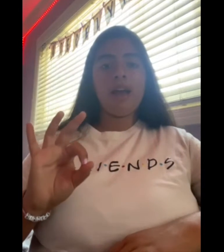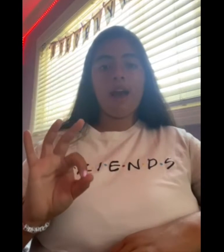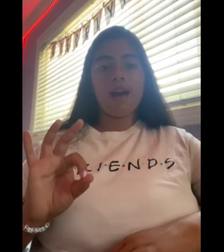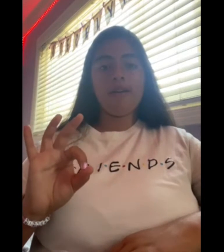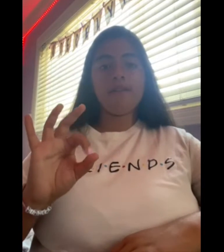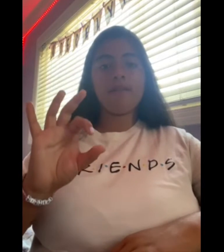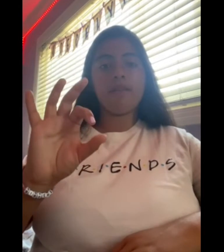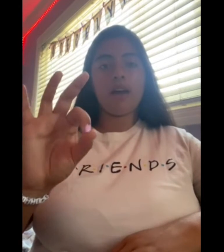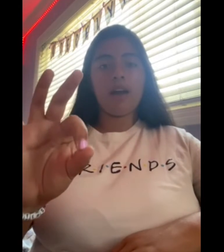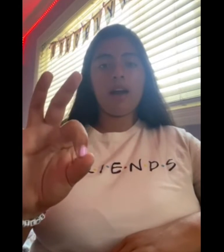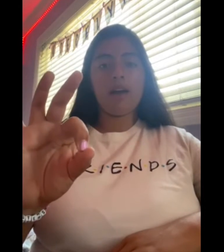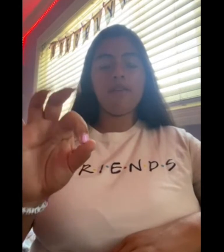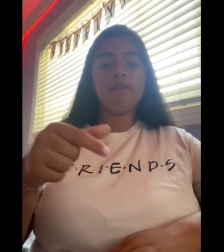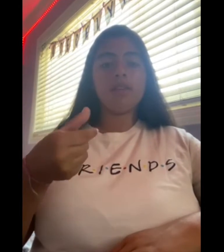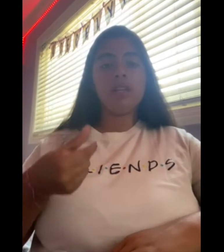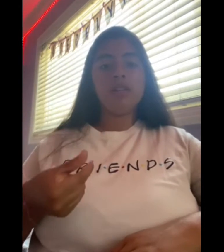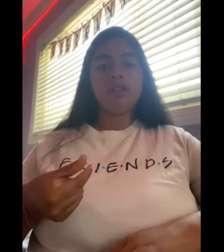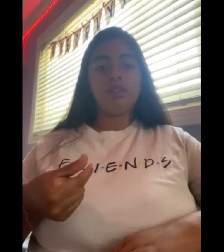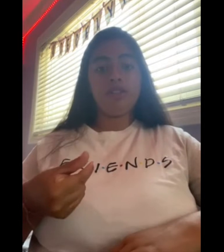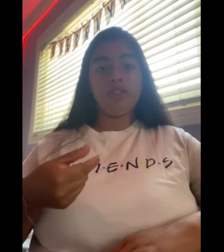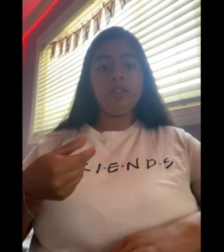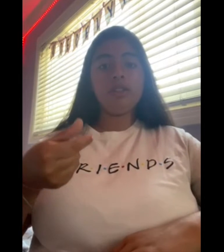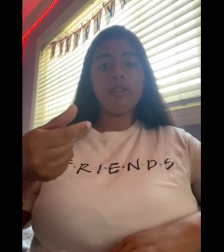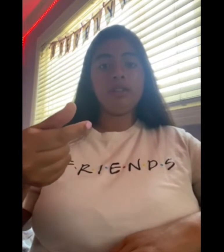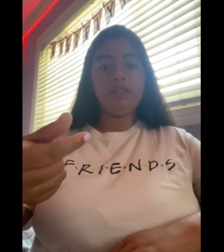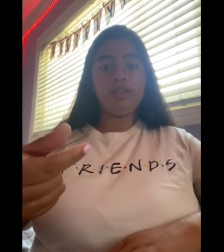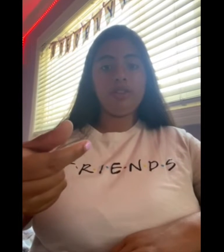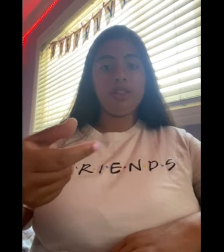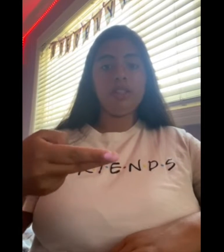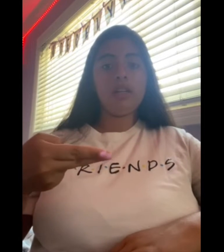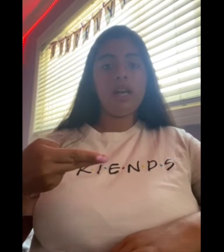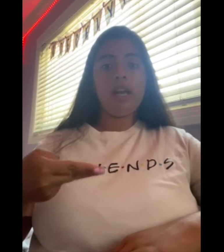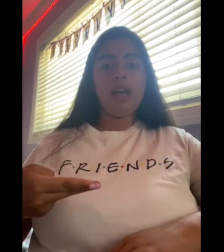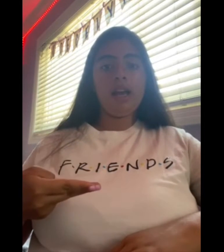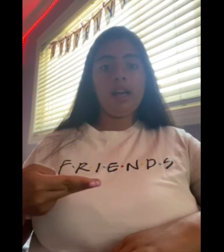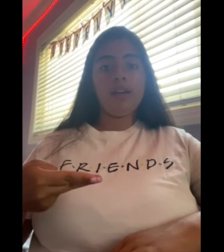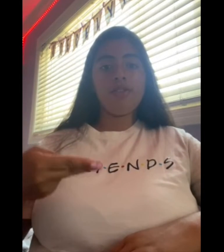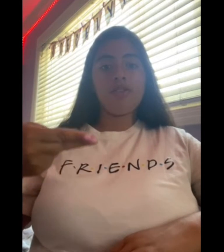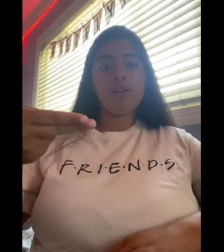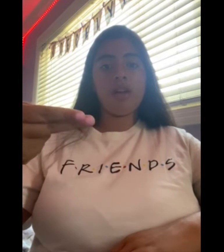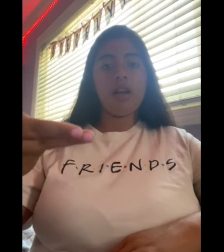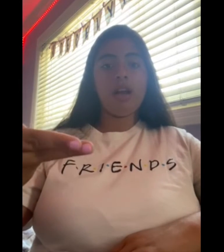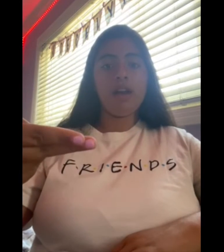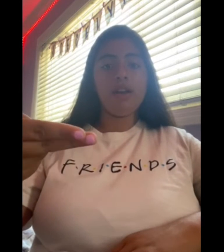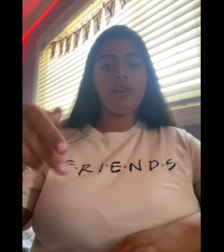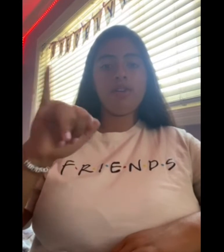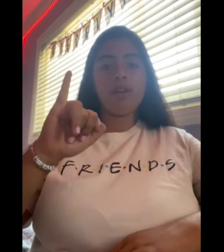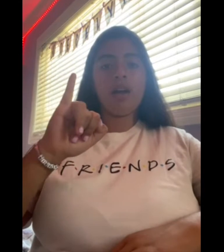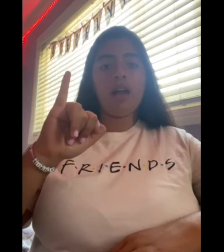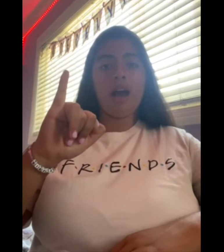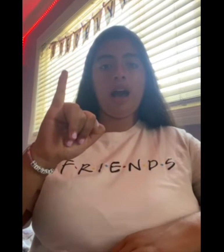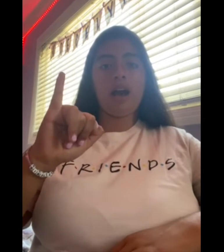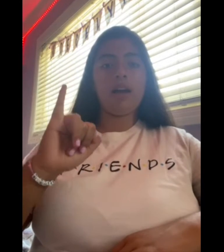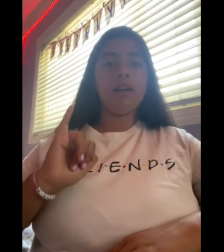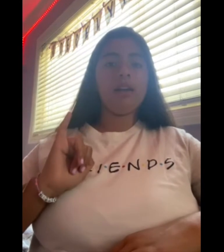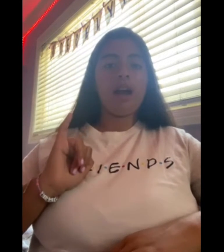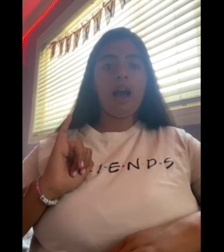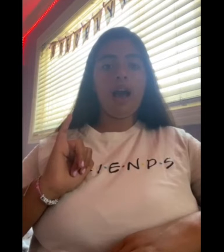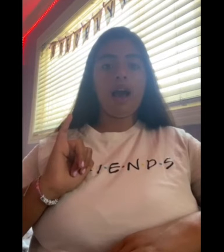F, F, G, G, H, H, I, I,